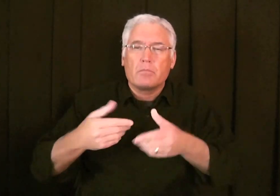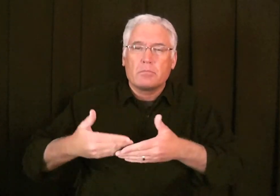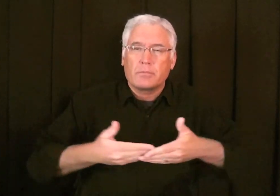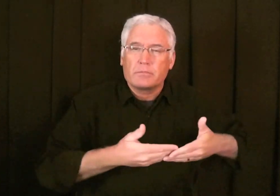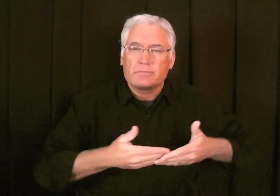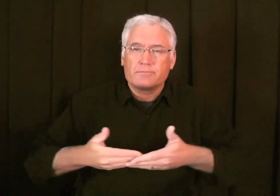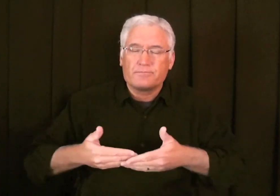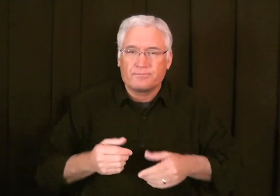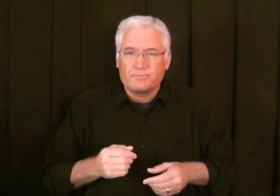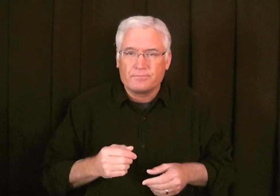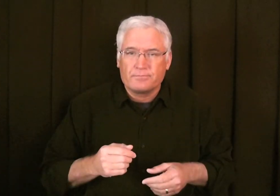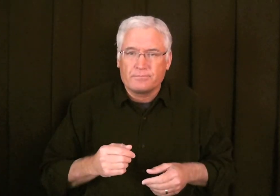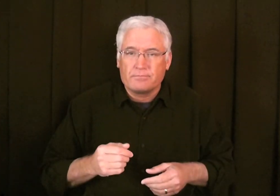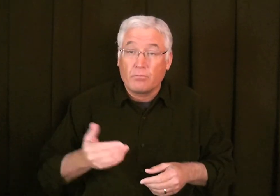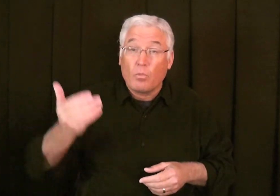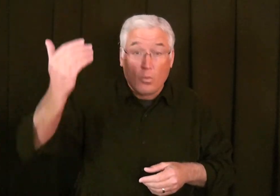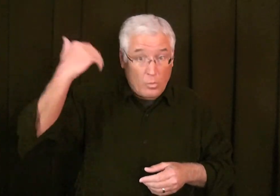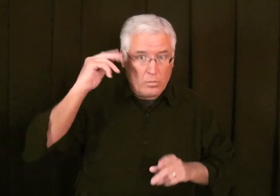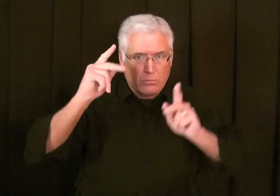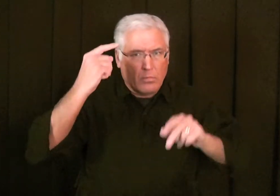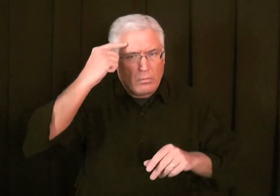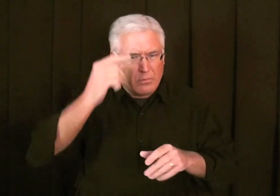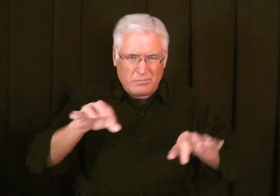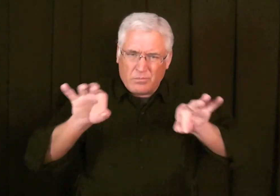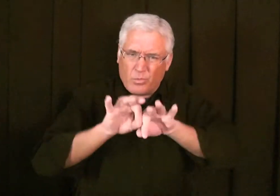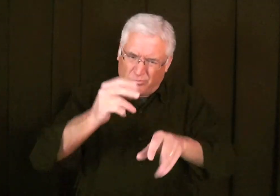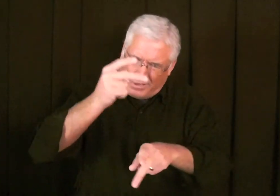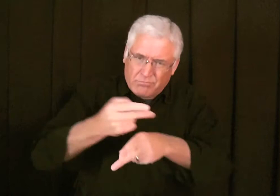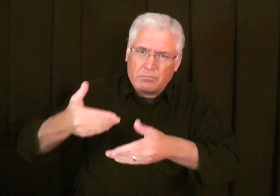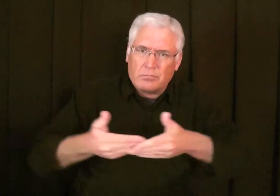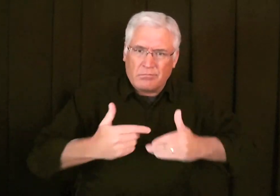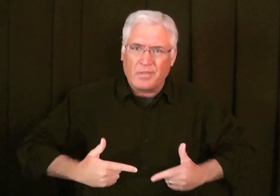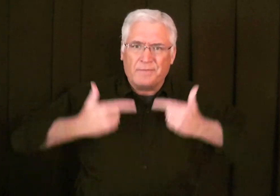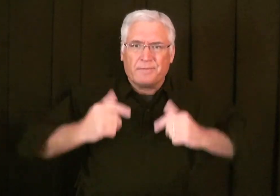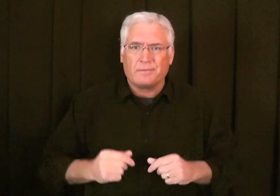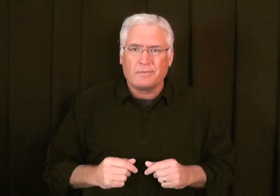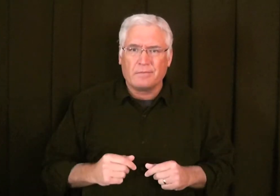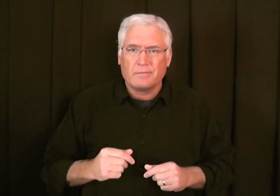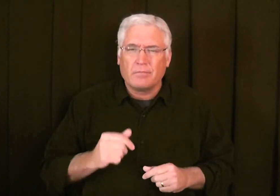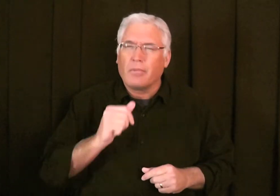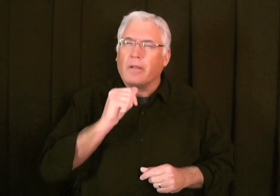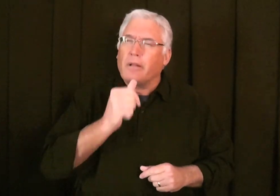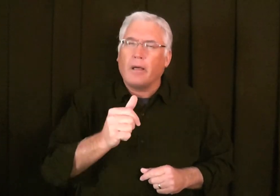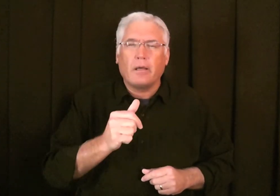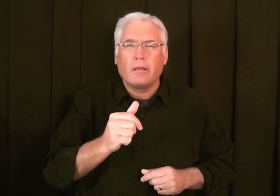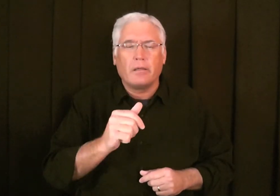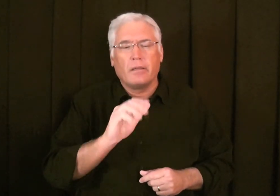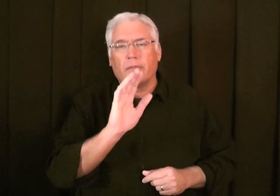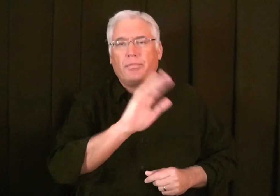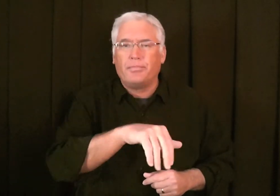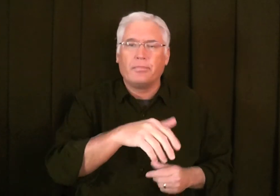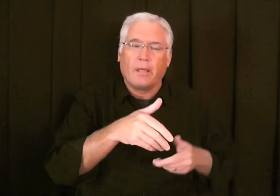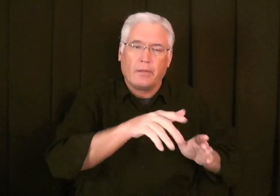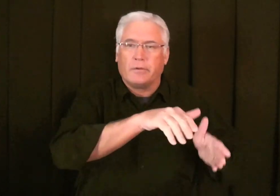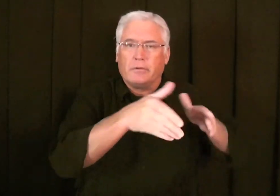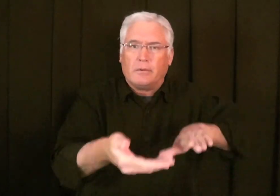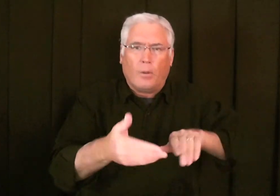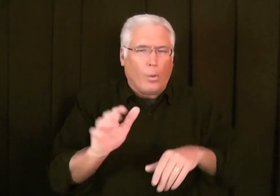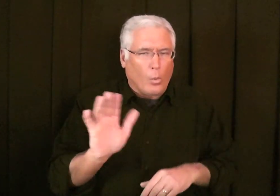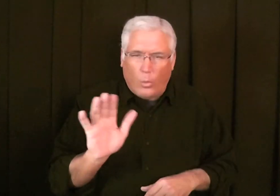I'm talking about babies. A long time ago, people thought it was very important to keep their babies alive. You know, not to just not care about